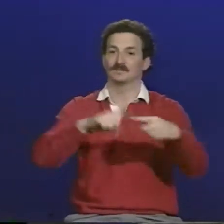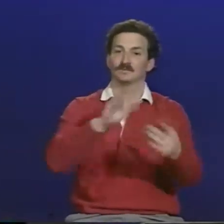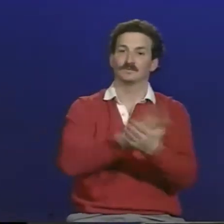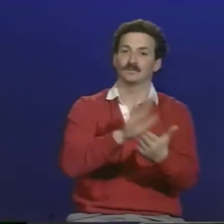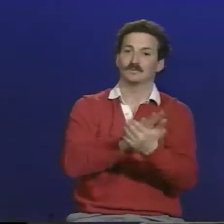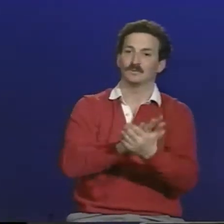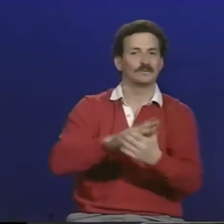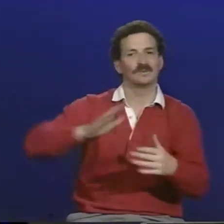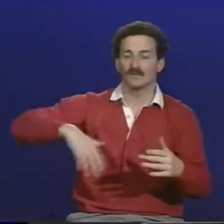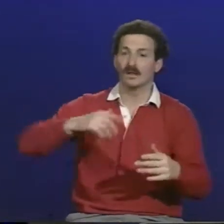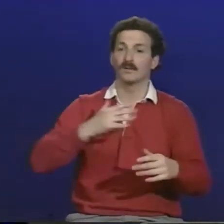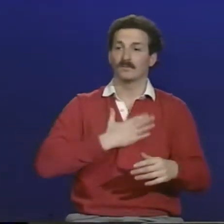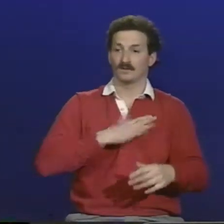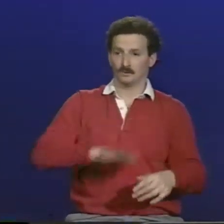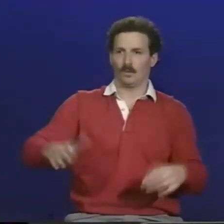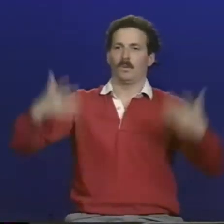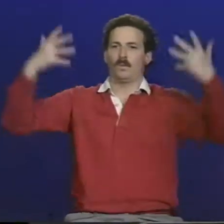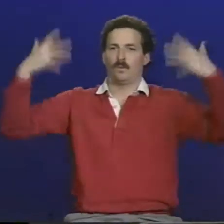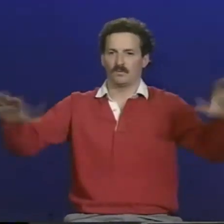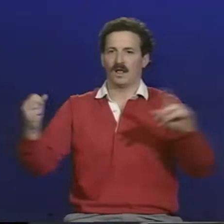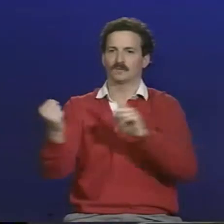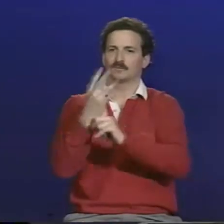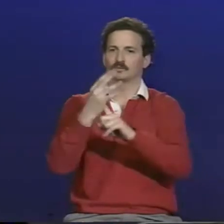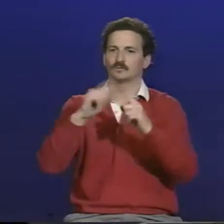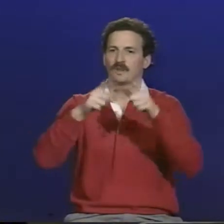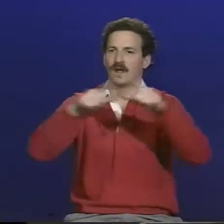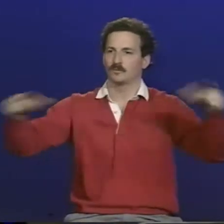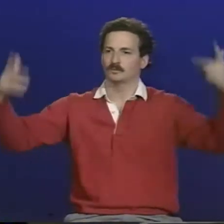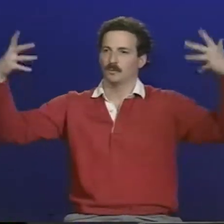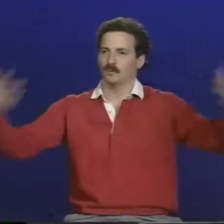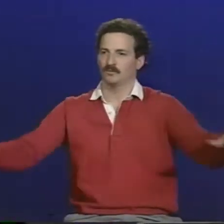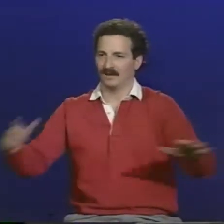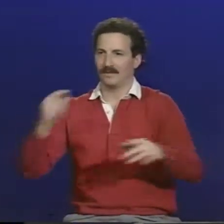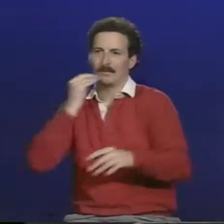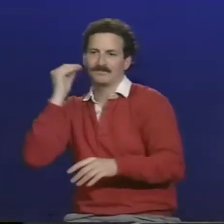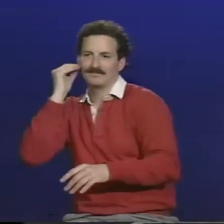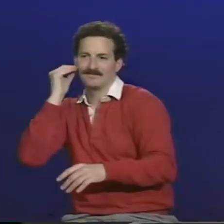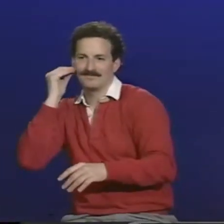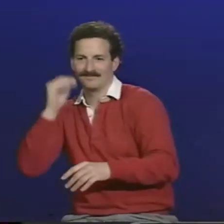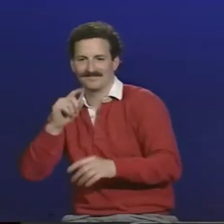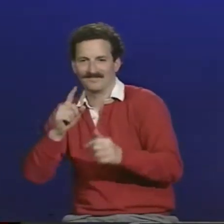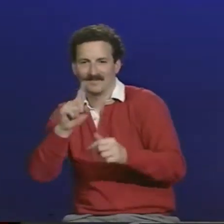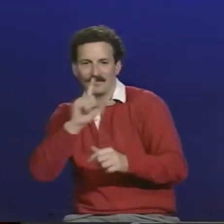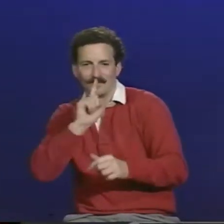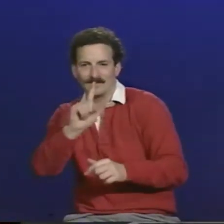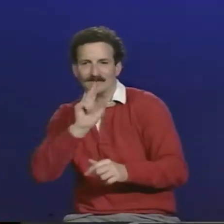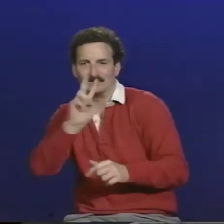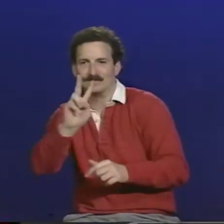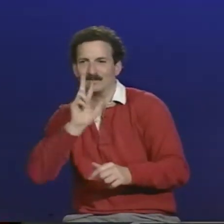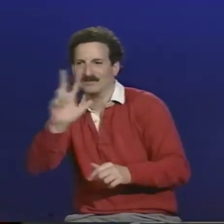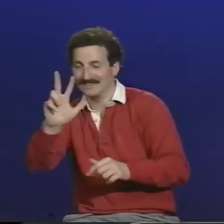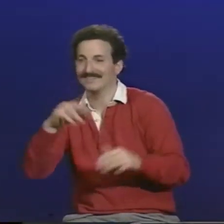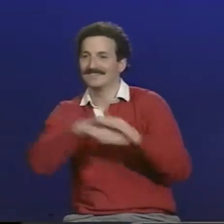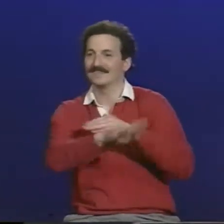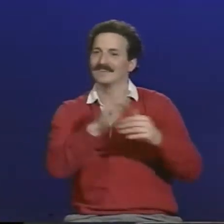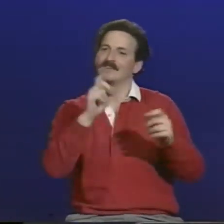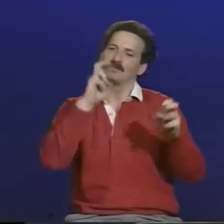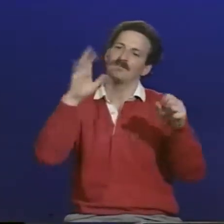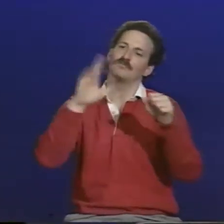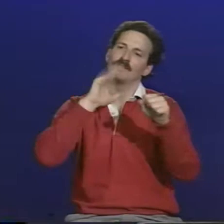before they come into school. My kids, of course, had exposure to language while they were home. So that by the